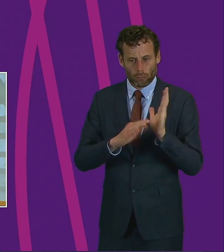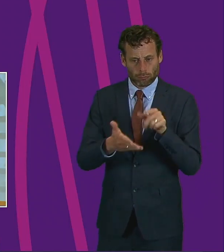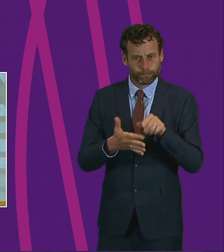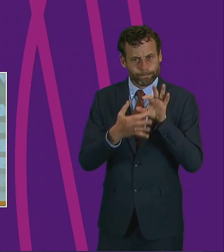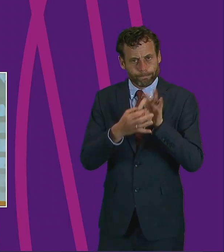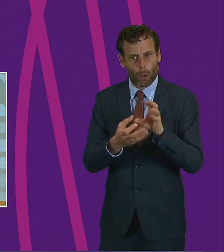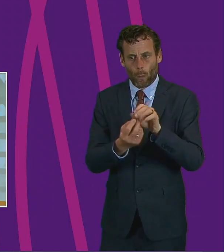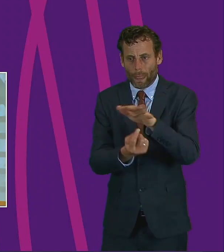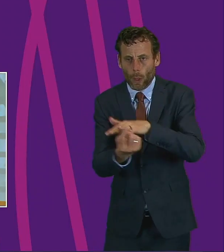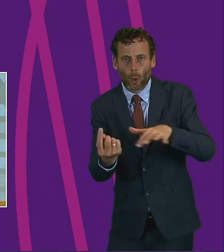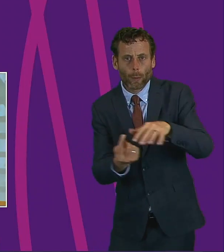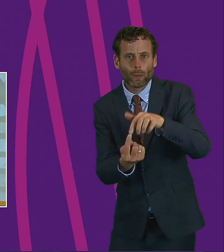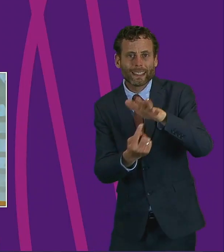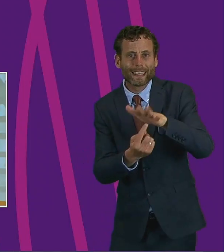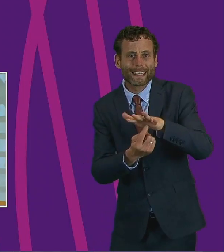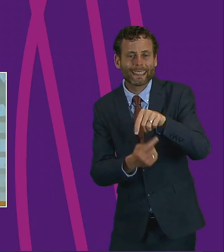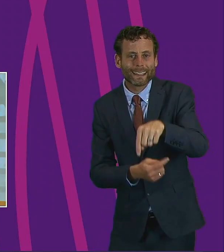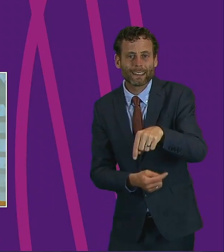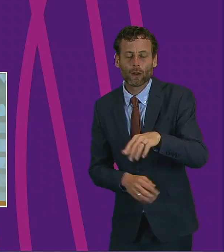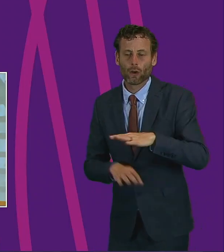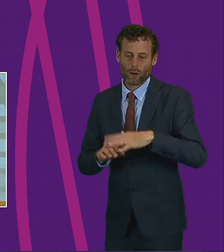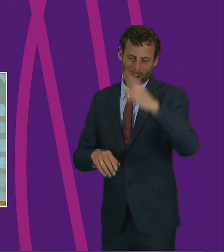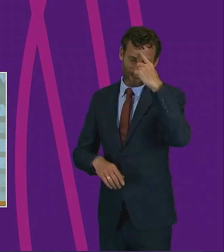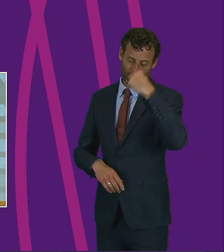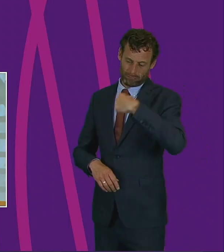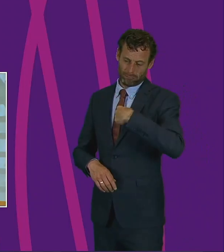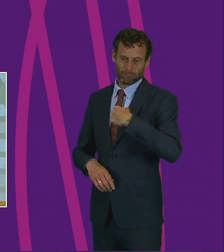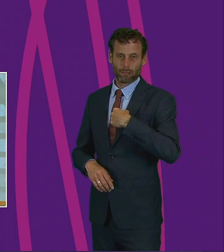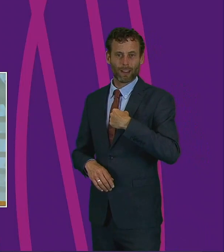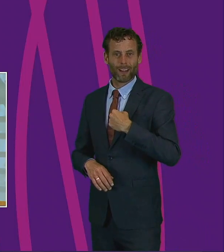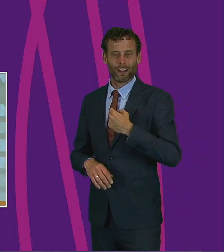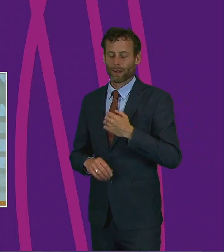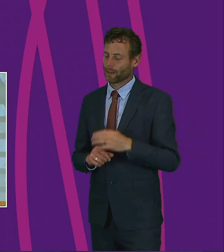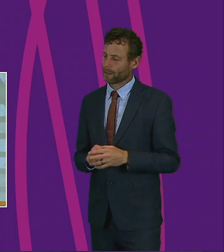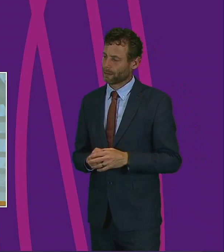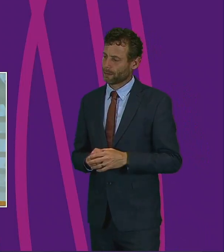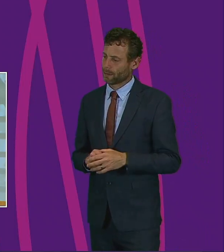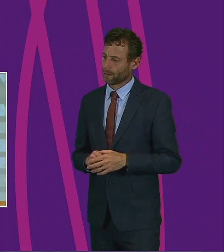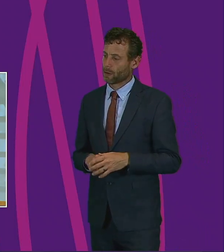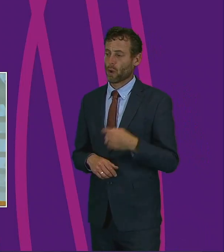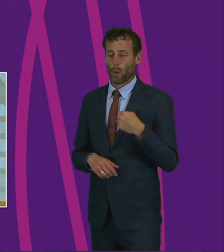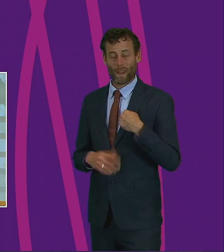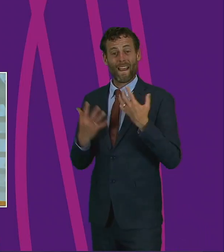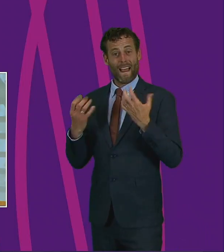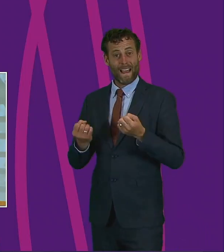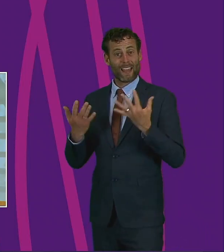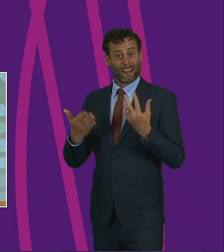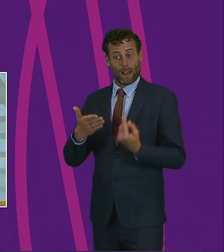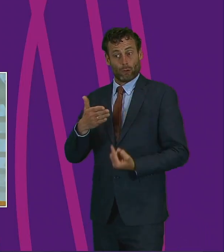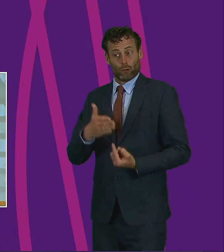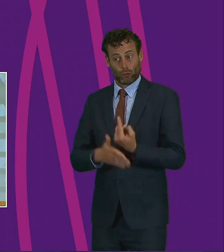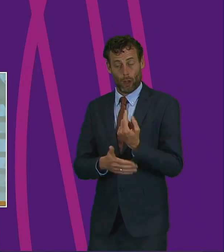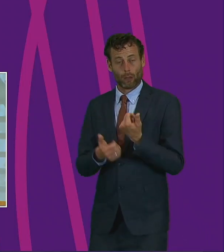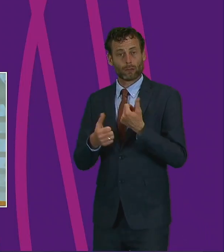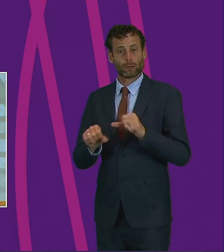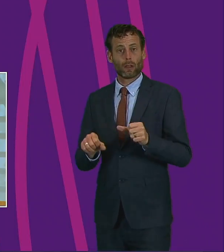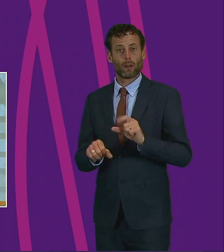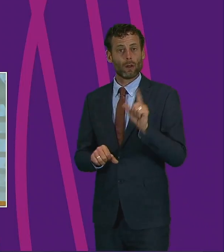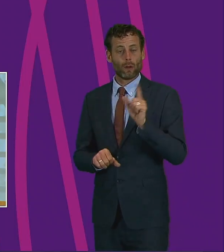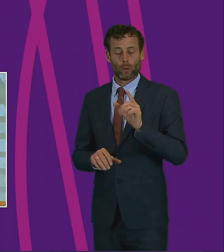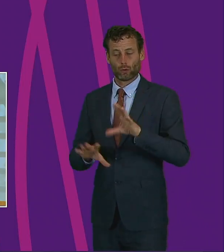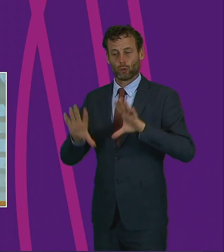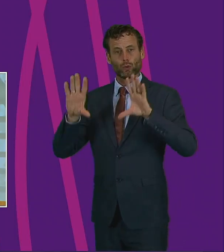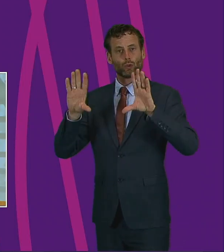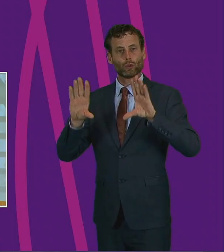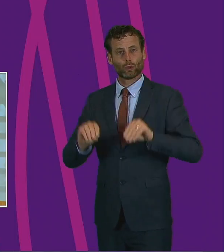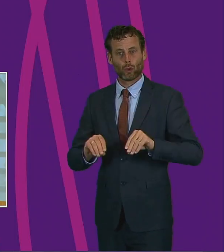priority, and not just the bit that they themselves are responsible for. And yes, we do have the chance, finally, to get rid of, once and for all,